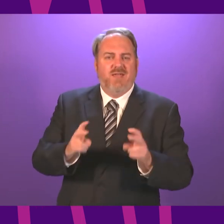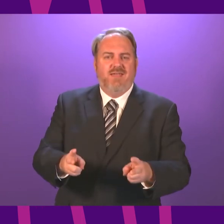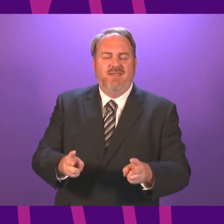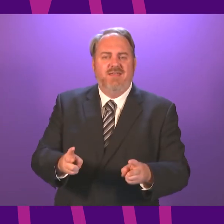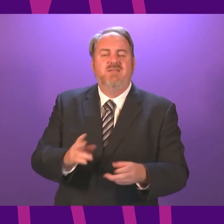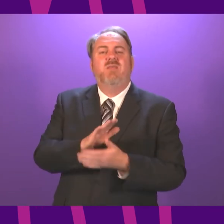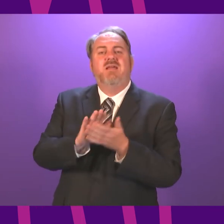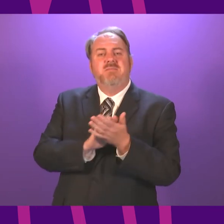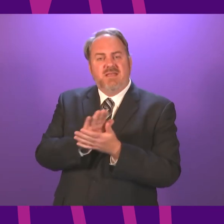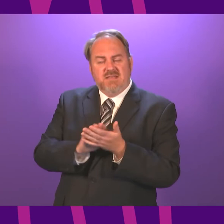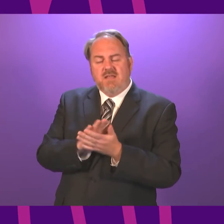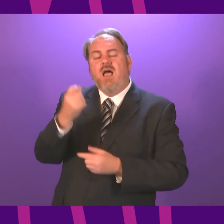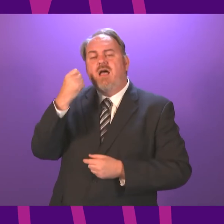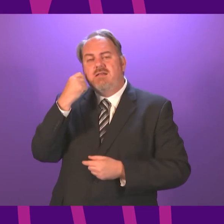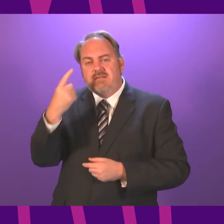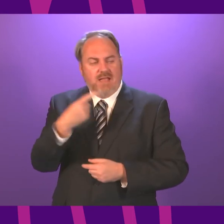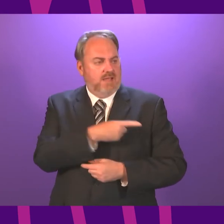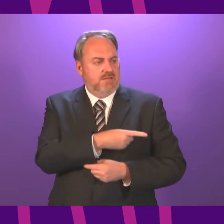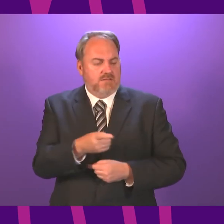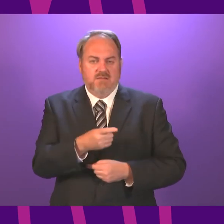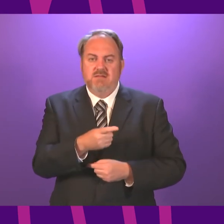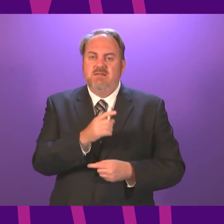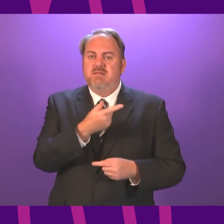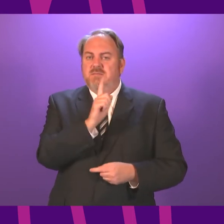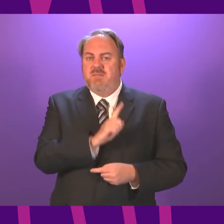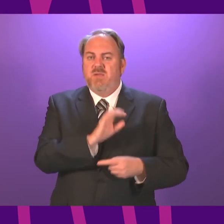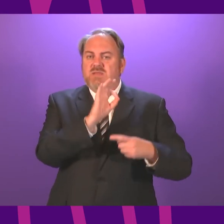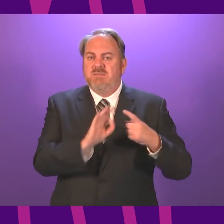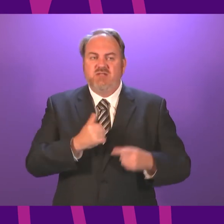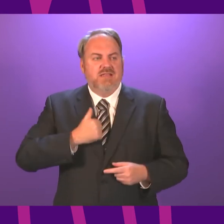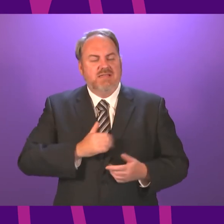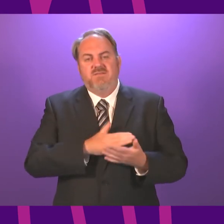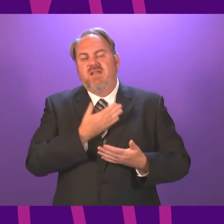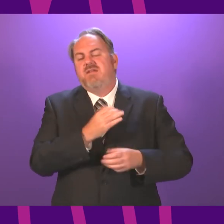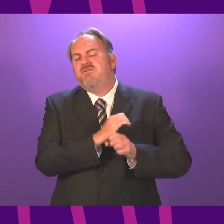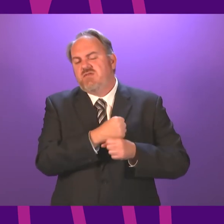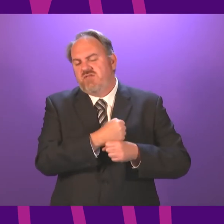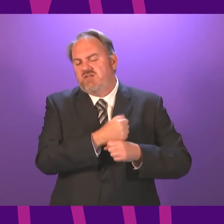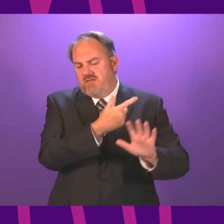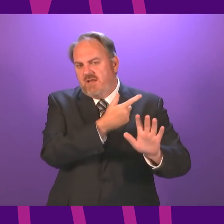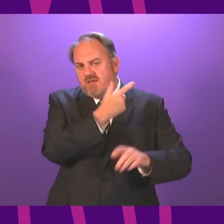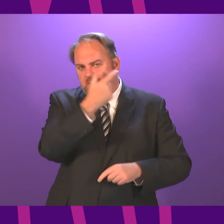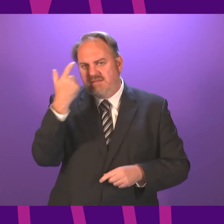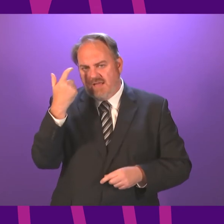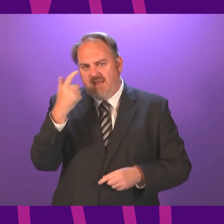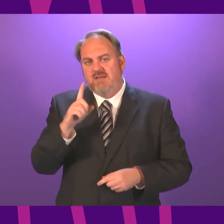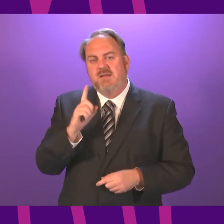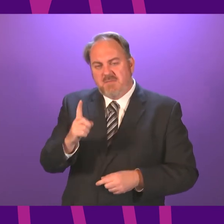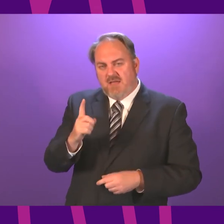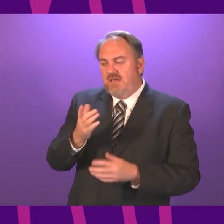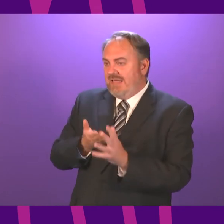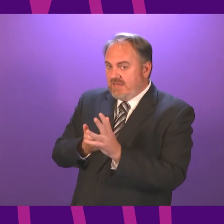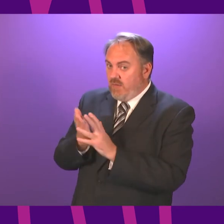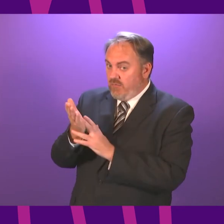in that category. I absolutely understand this, but getting everybody through this as safely as possible is what continues to be most